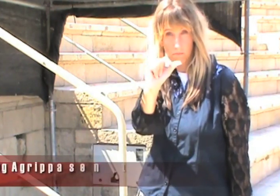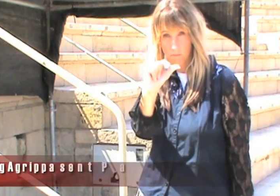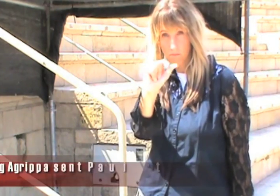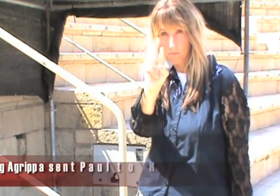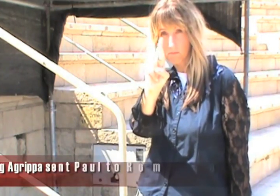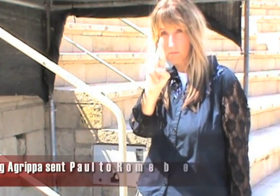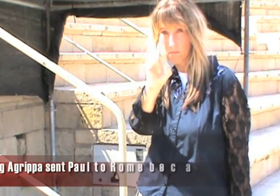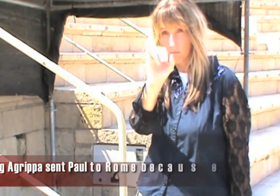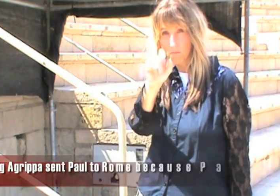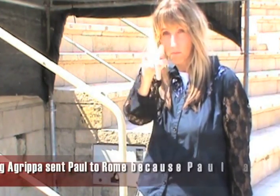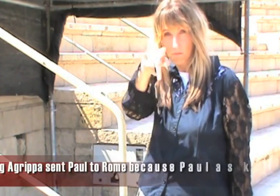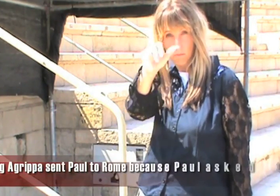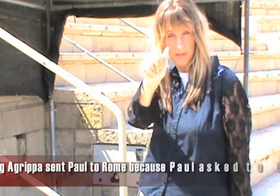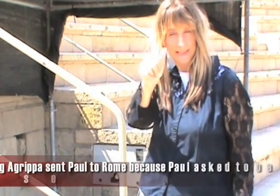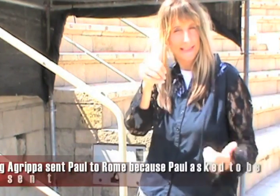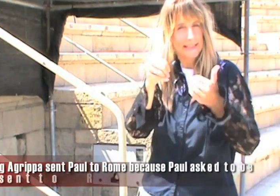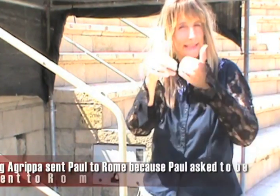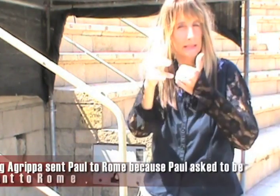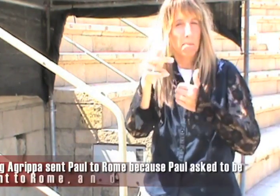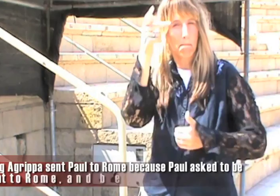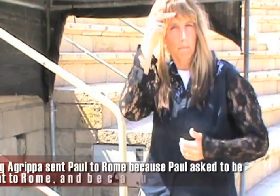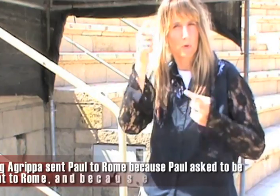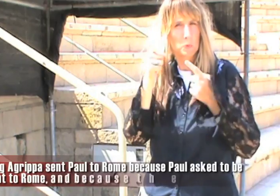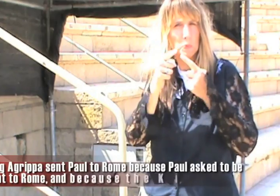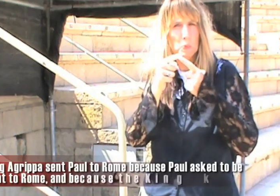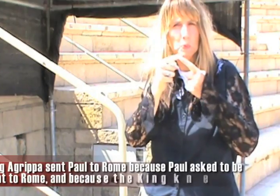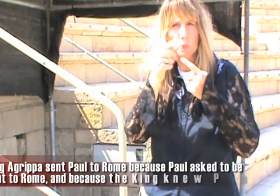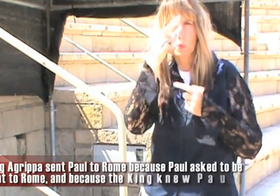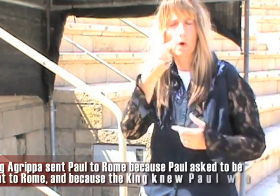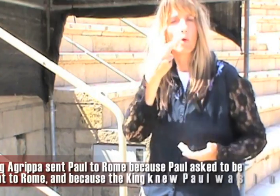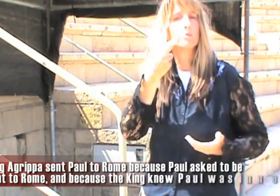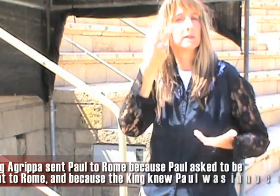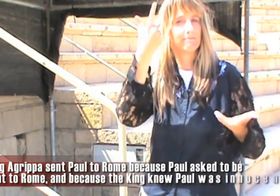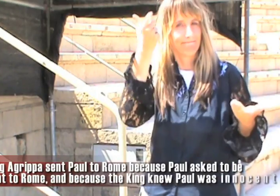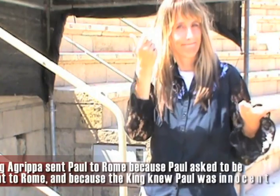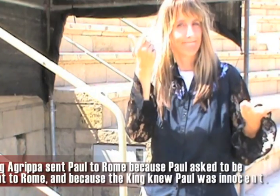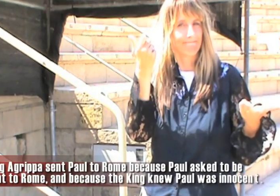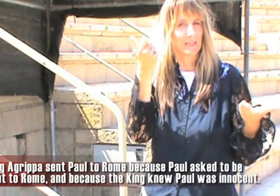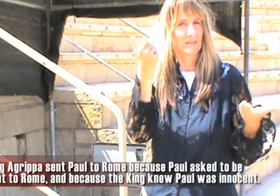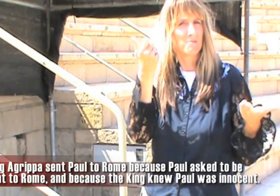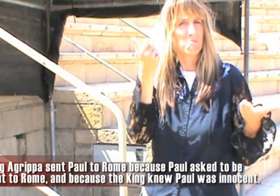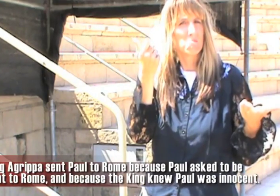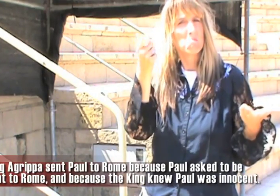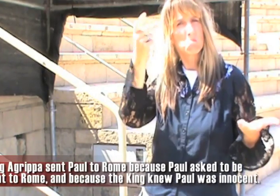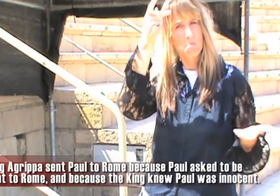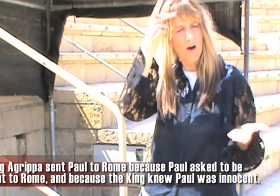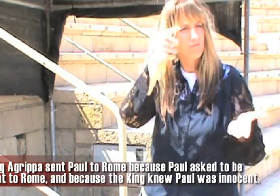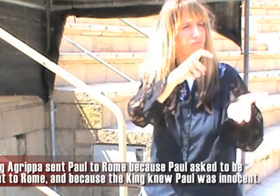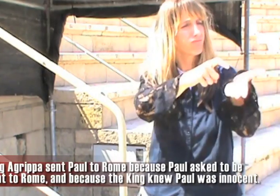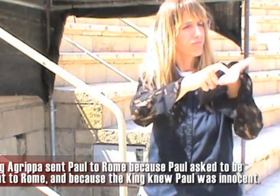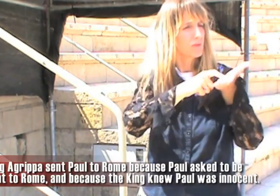You see, King Agrippa sent Paul to Rome because Paul asked to be sent to Rome